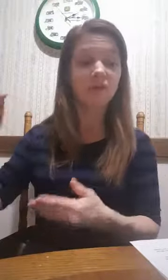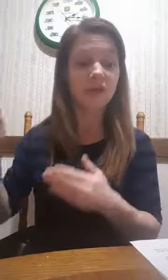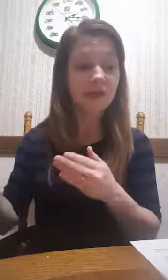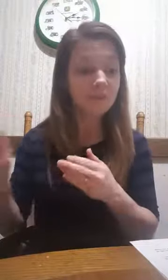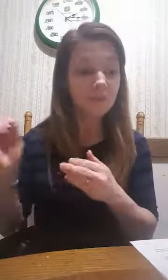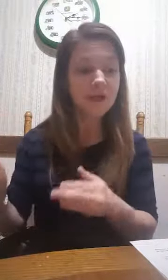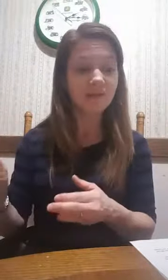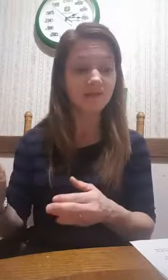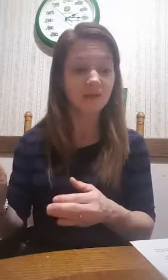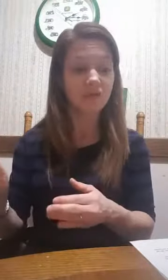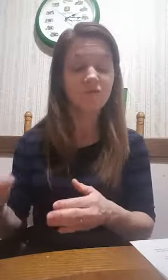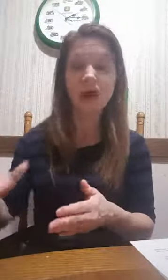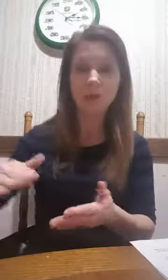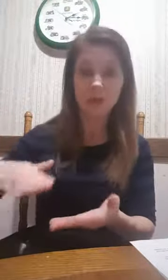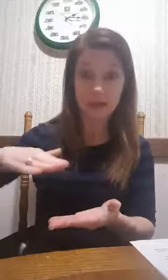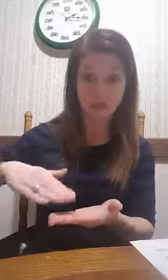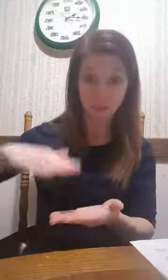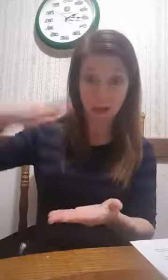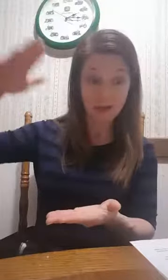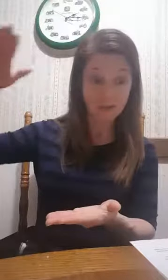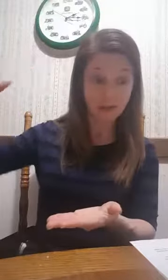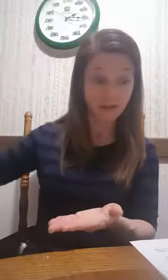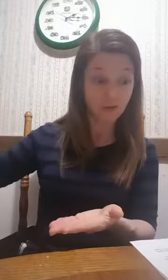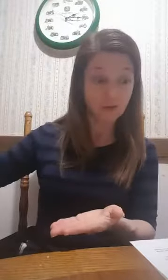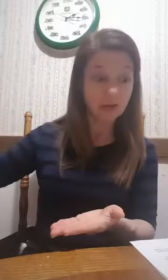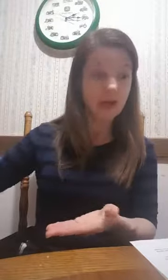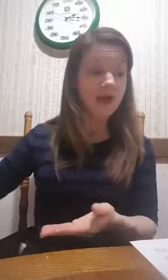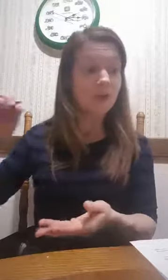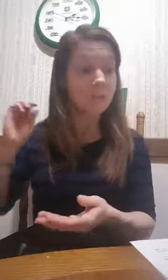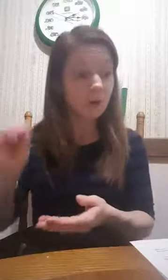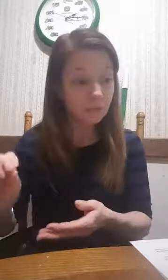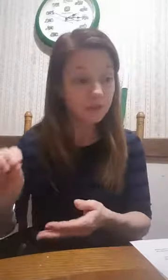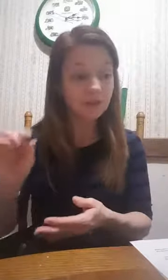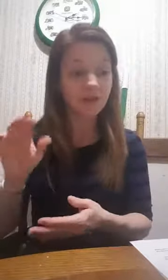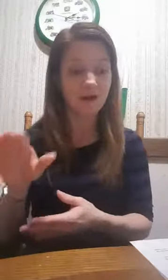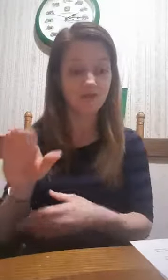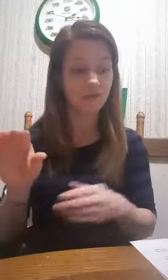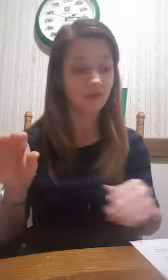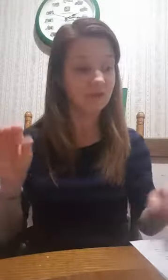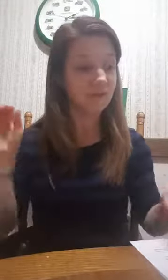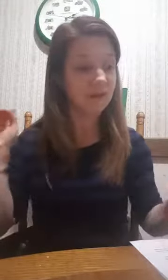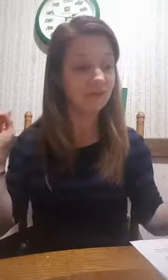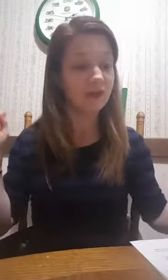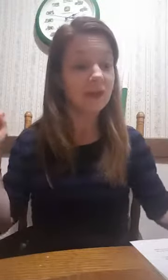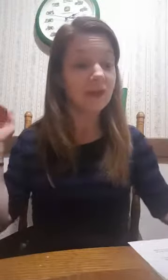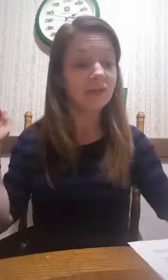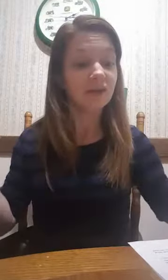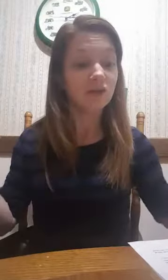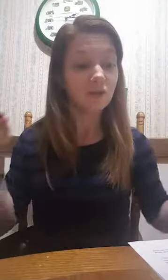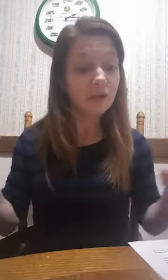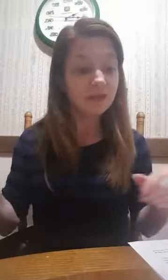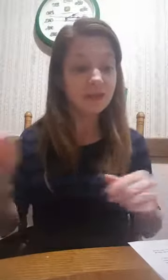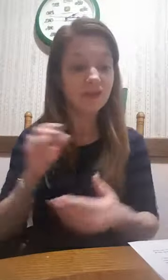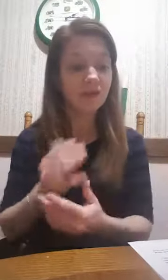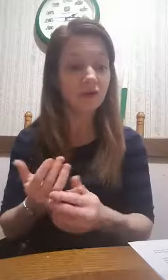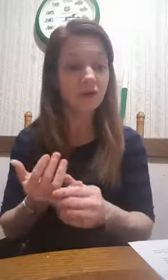transformation following a natural rise of melatonin. The purpose of this transformation is to increase internal